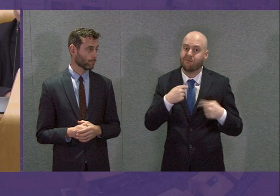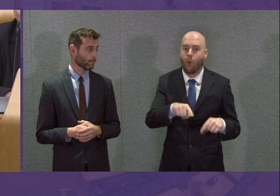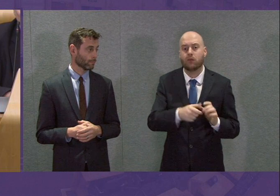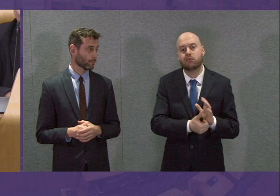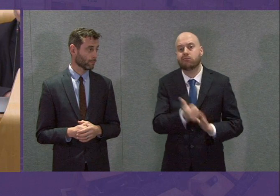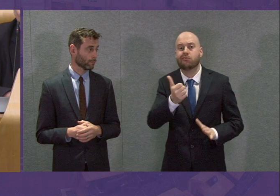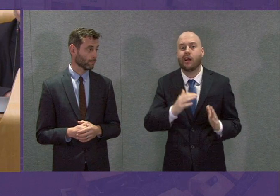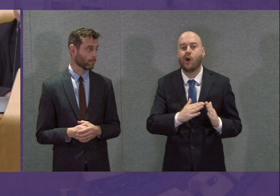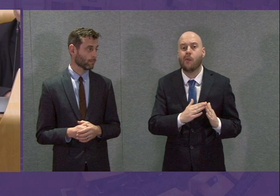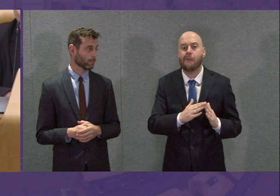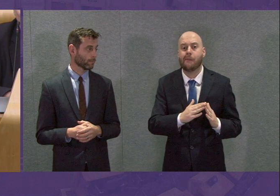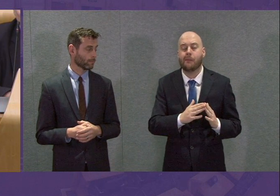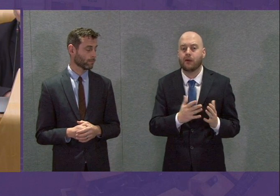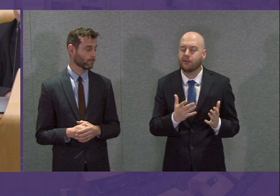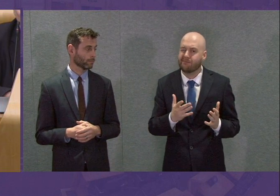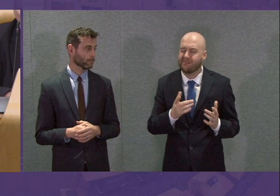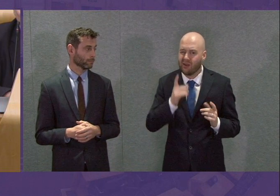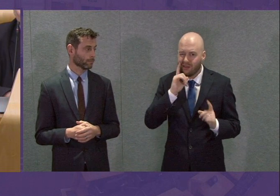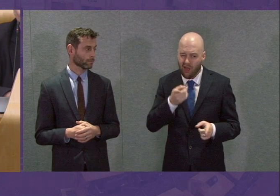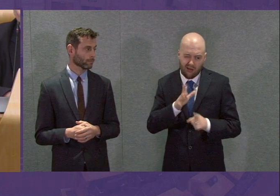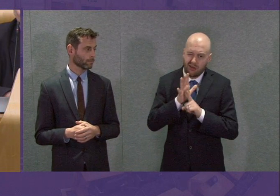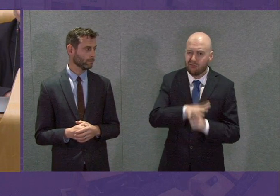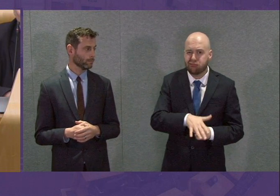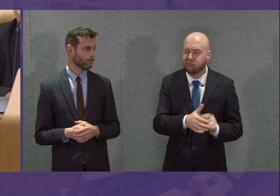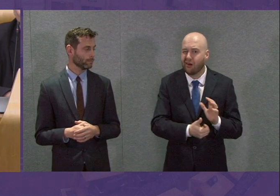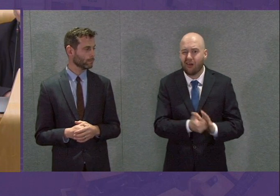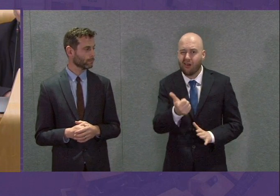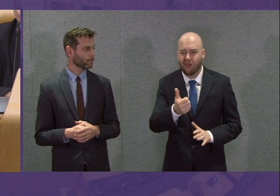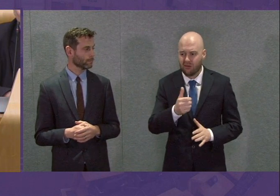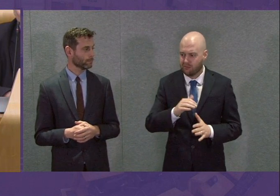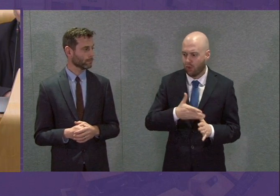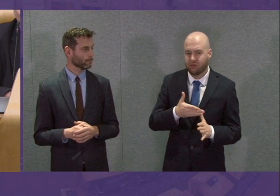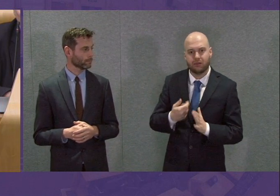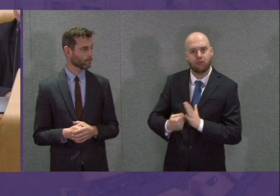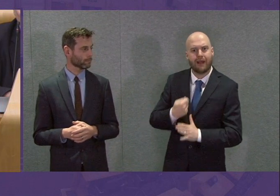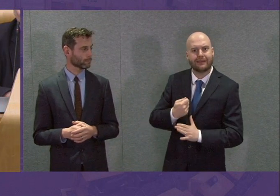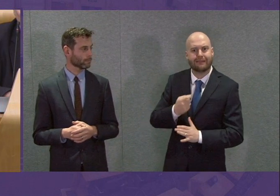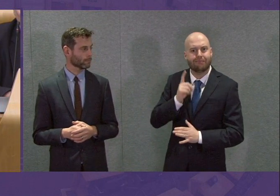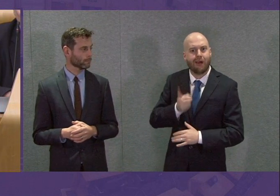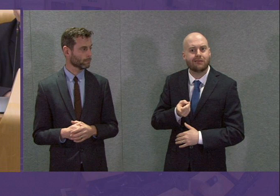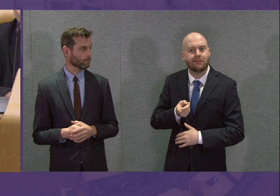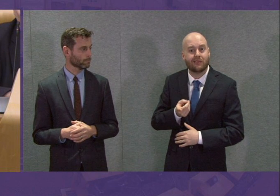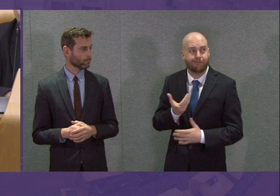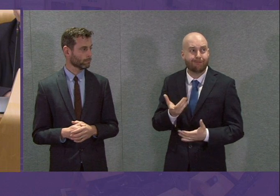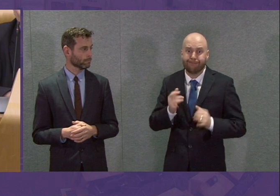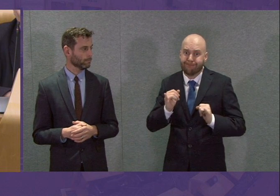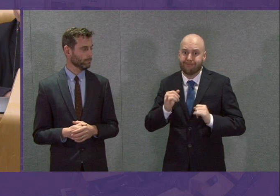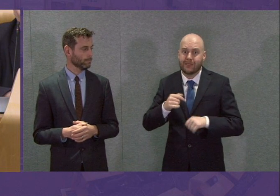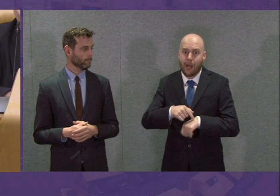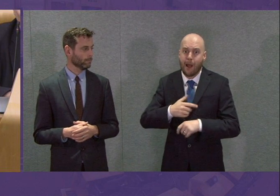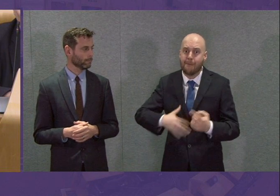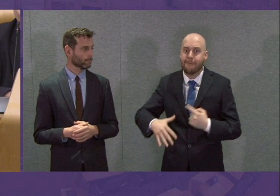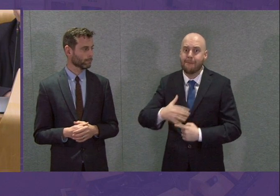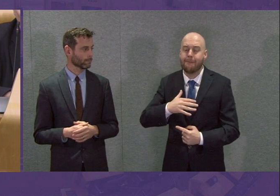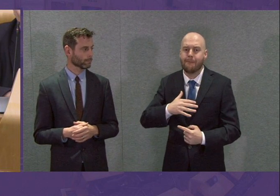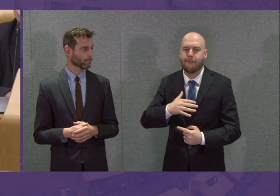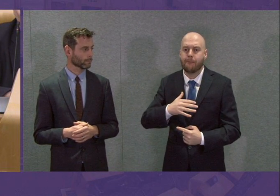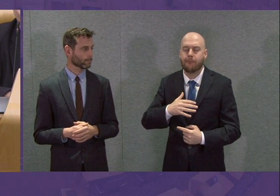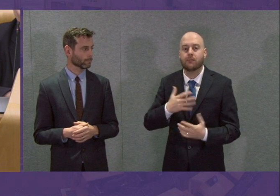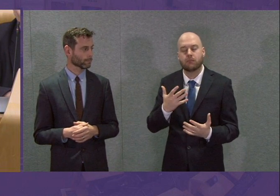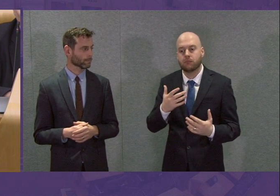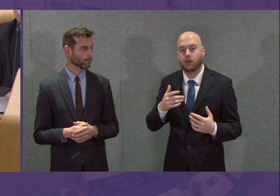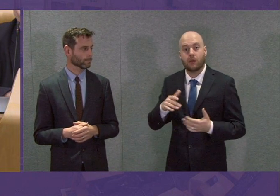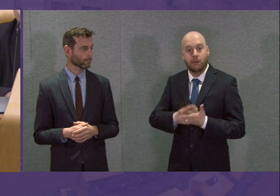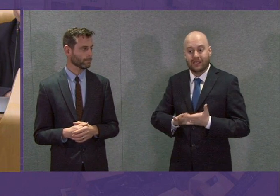eviction, not just rent arrears. The Scottish Government's announcement yesterday will still leave people facing a choice